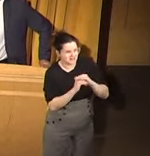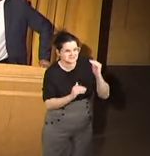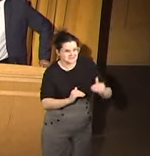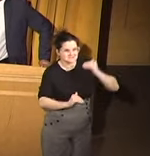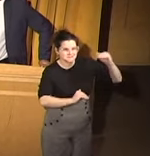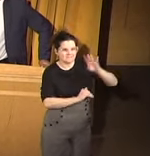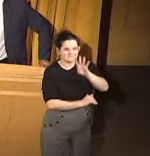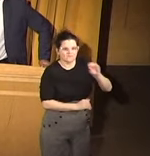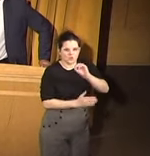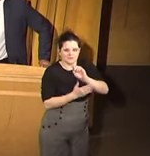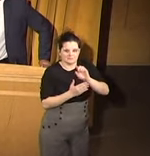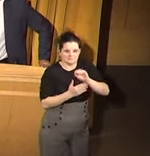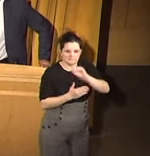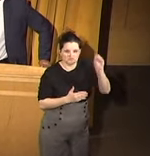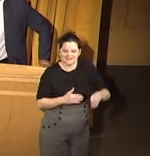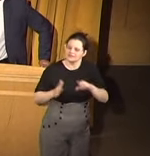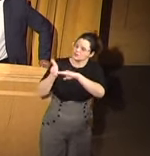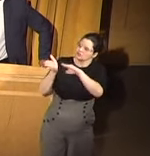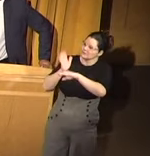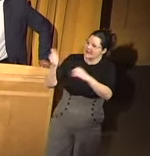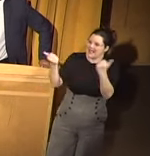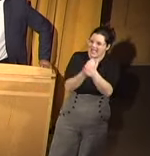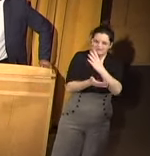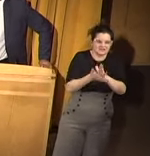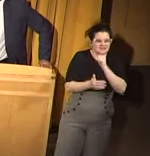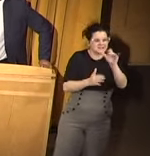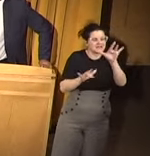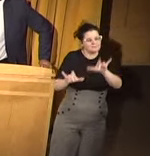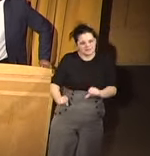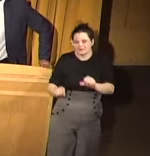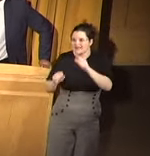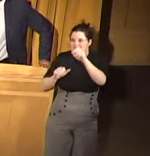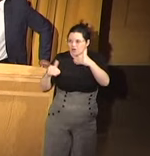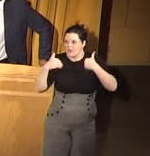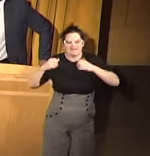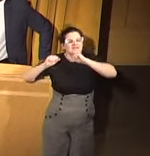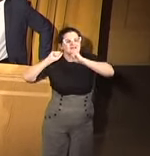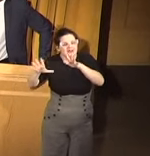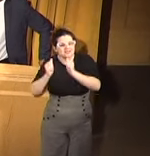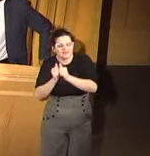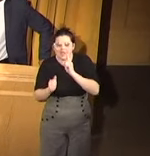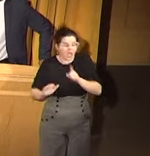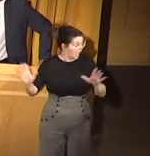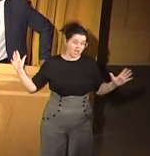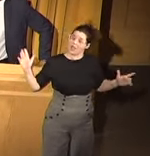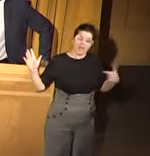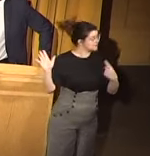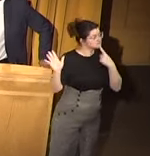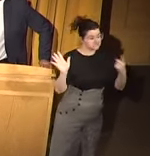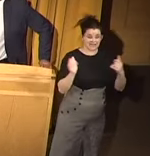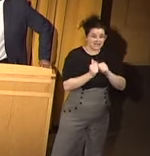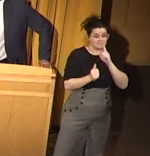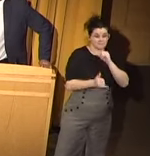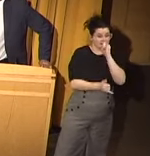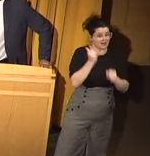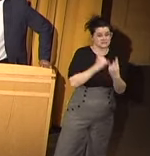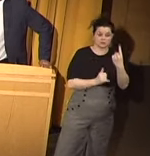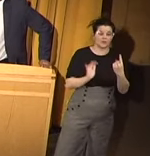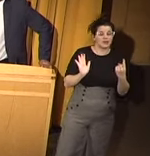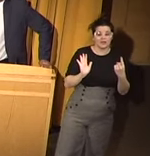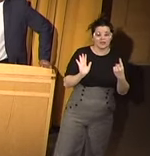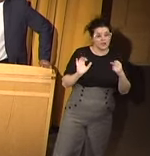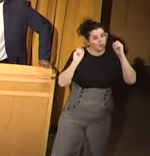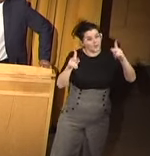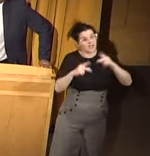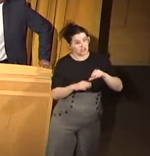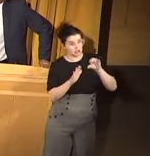40%. Excuse me. Yes, ma else is seen. They don't have nothing for the respect. I'm going say this is just our last one. Okay.